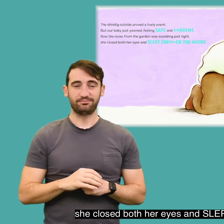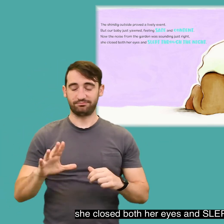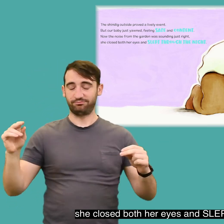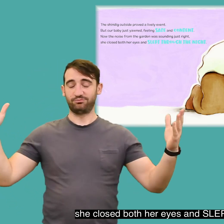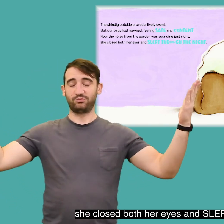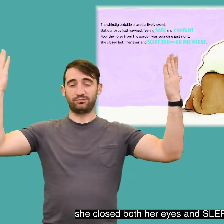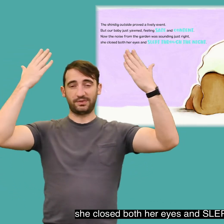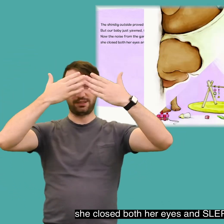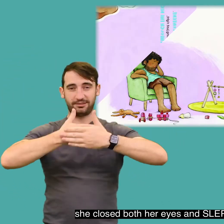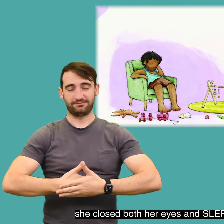through the night.